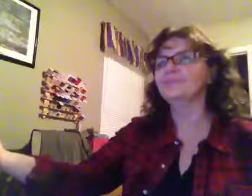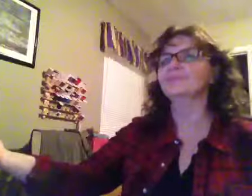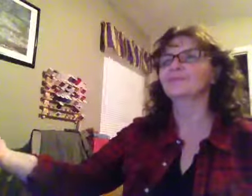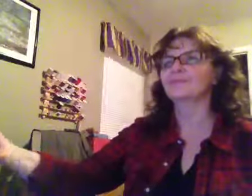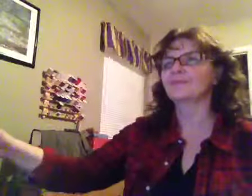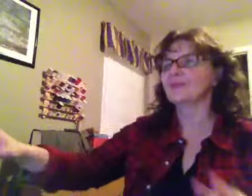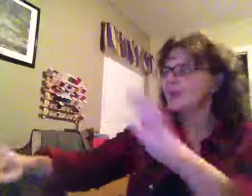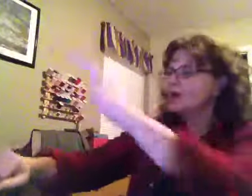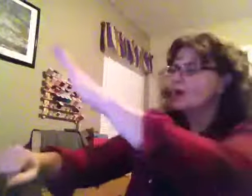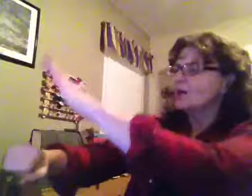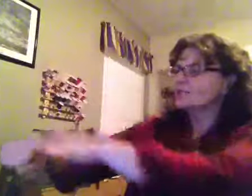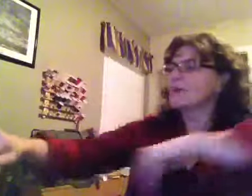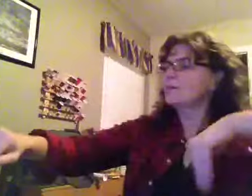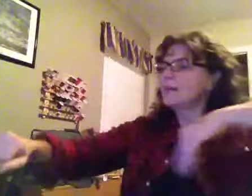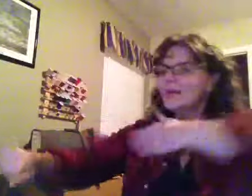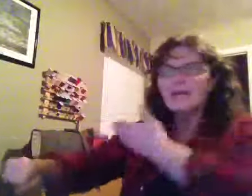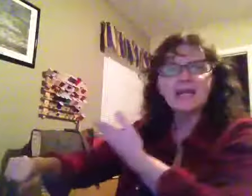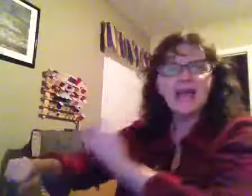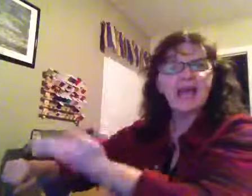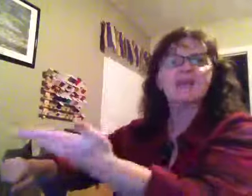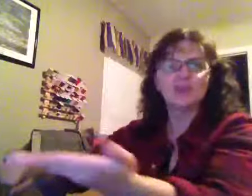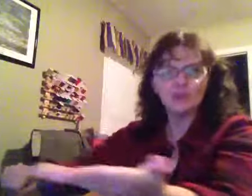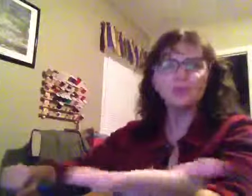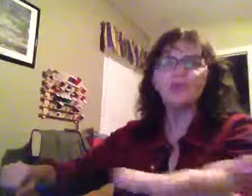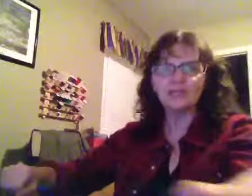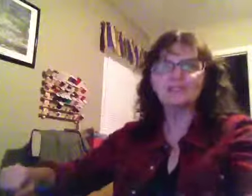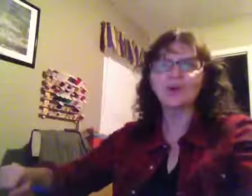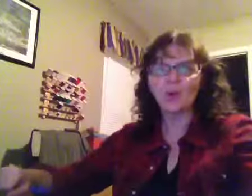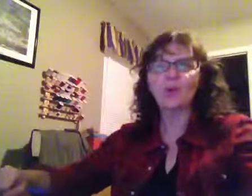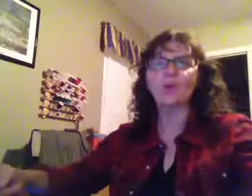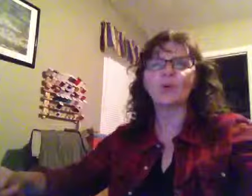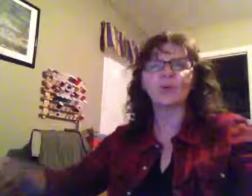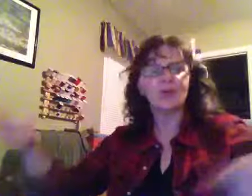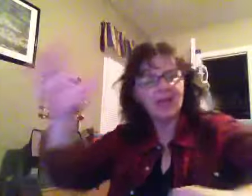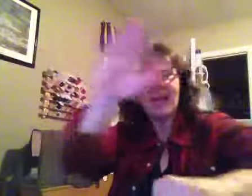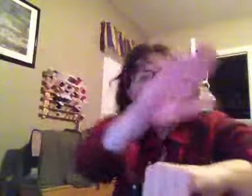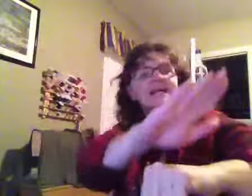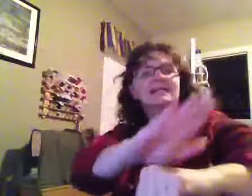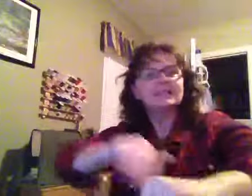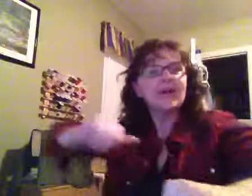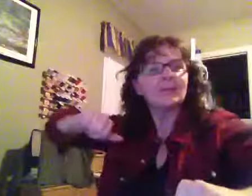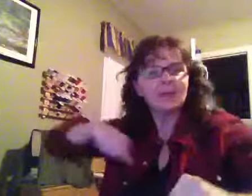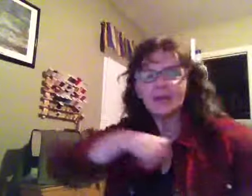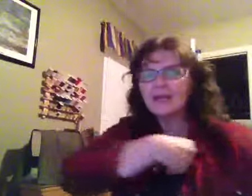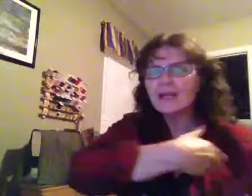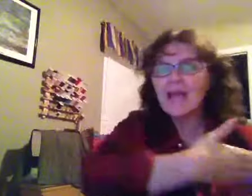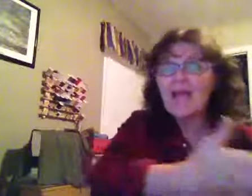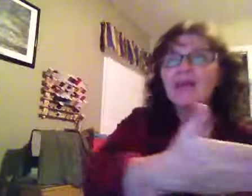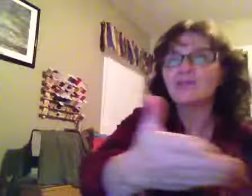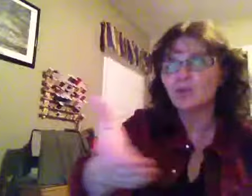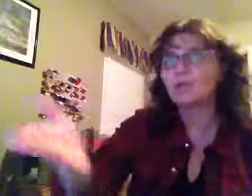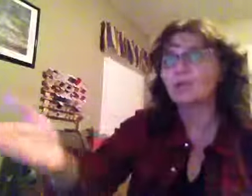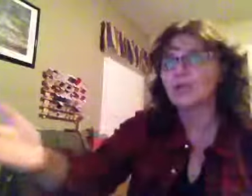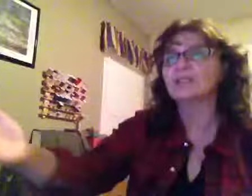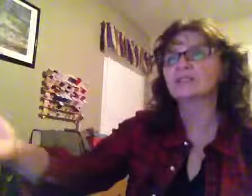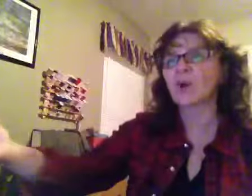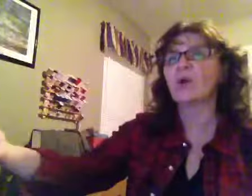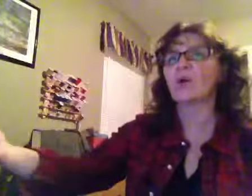They are summoning every soul, summoning every soul.